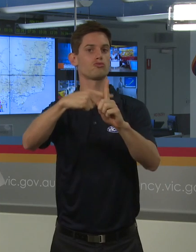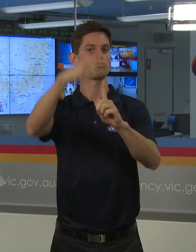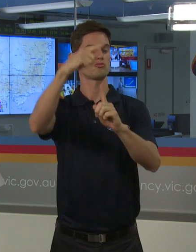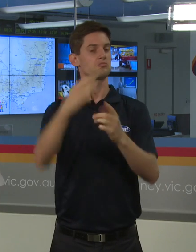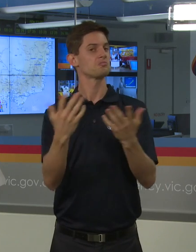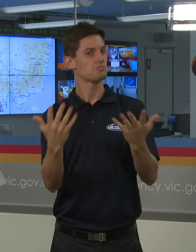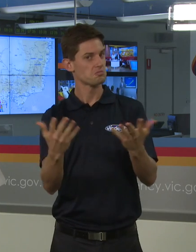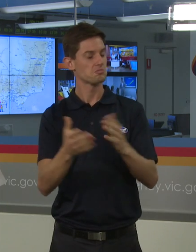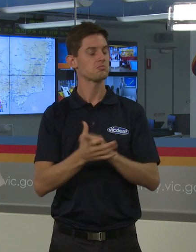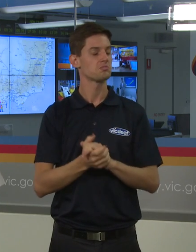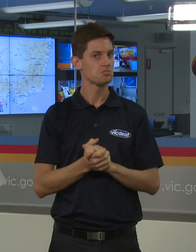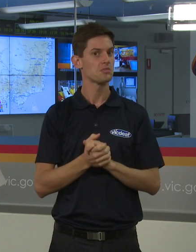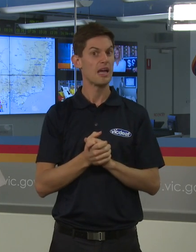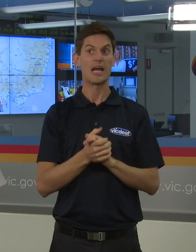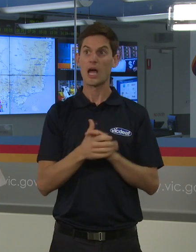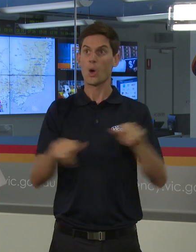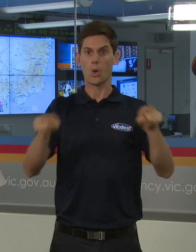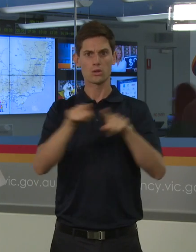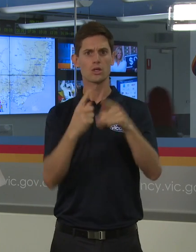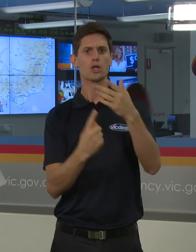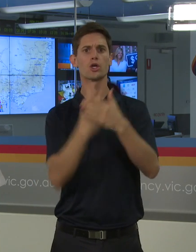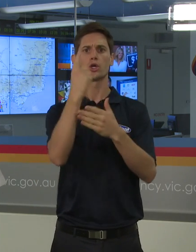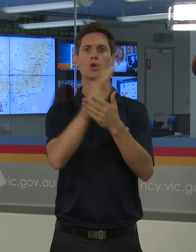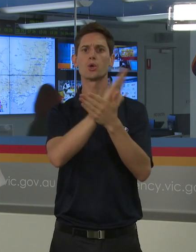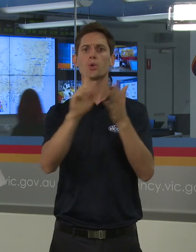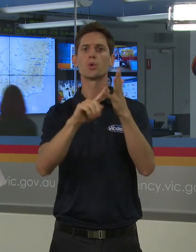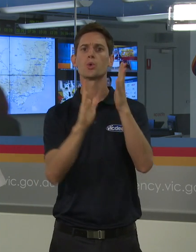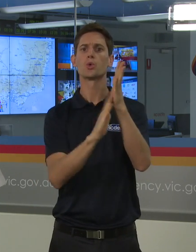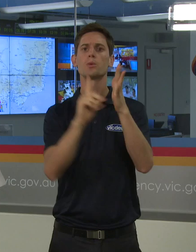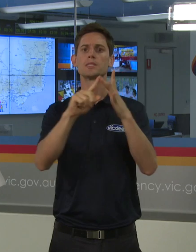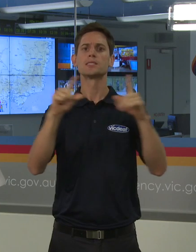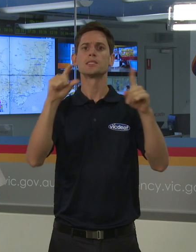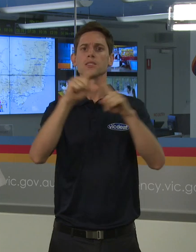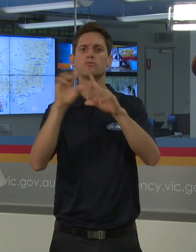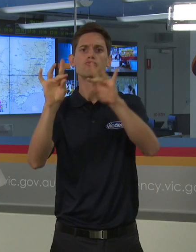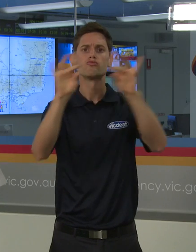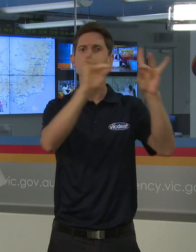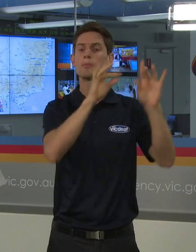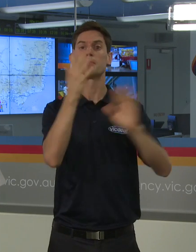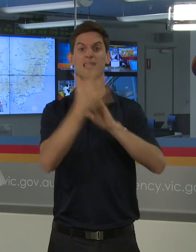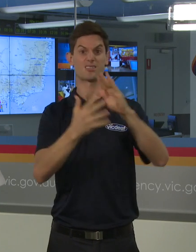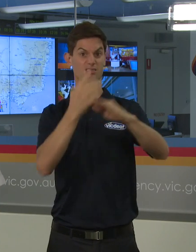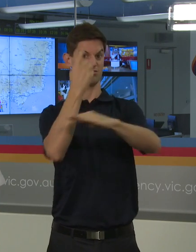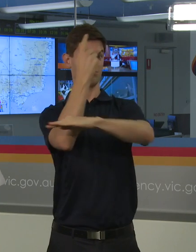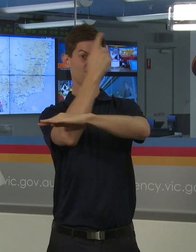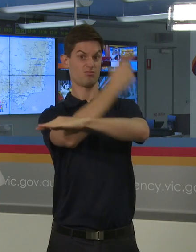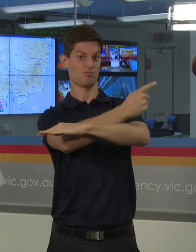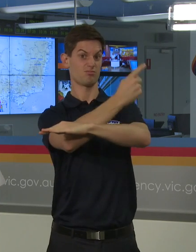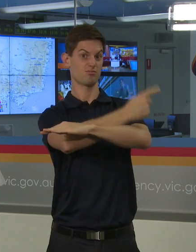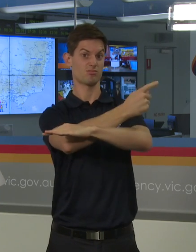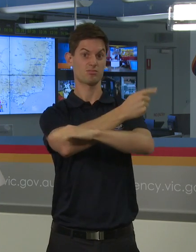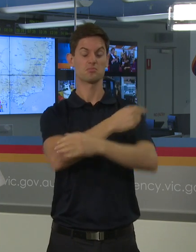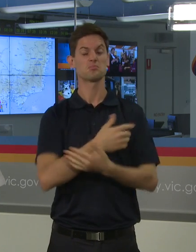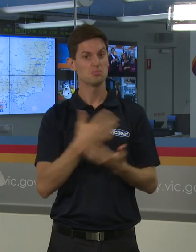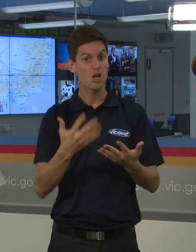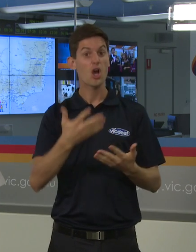But it's interesting now that we're seeing humid weather, which is keeping the fire danger ratings down. We're seeing warmish to hot days that